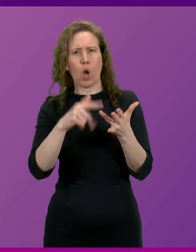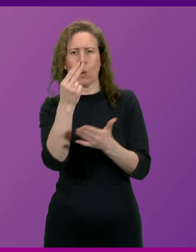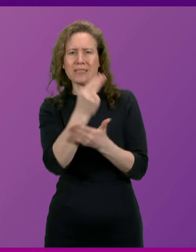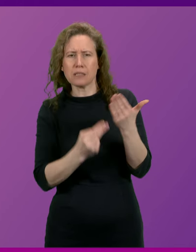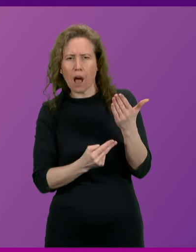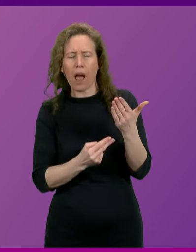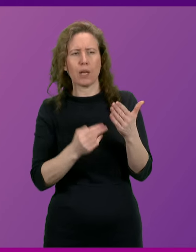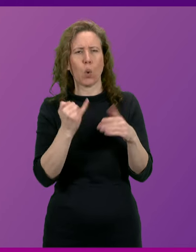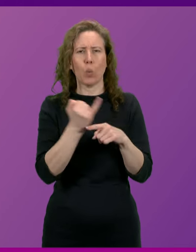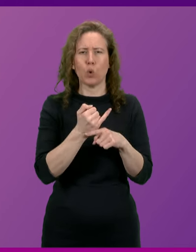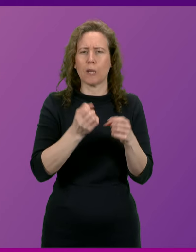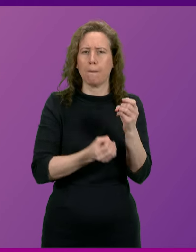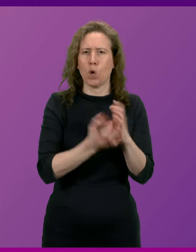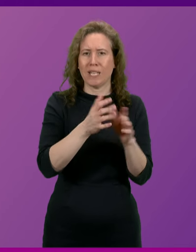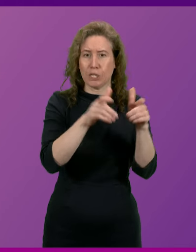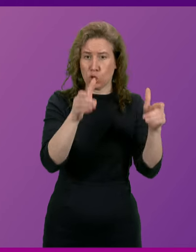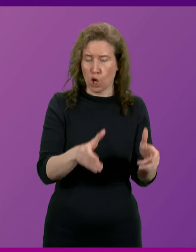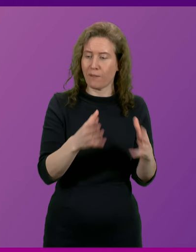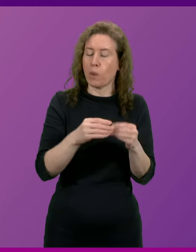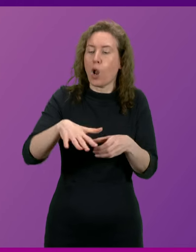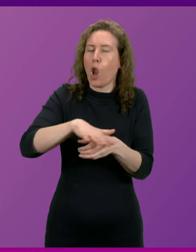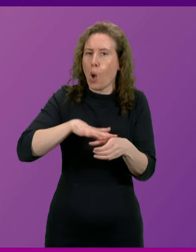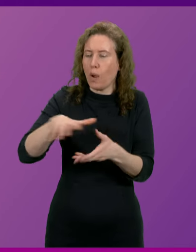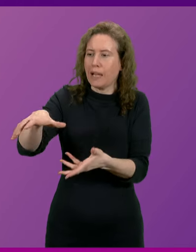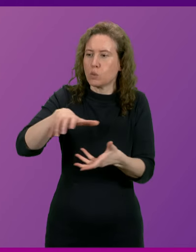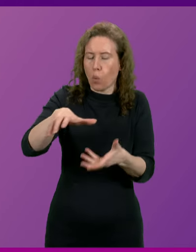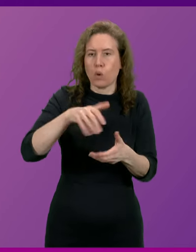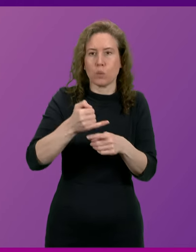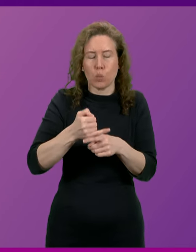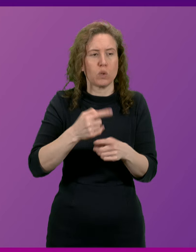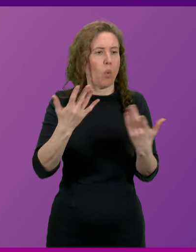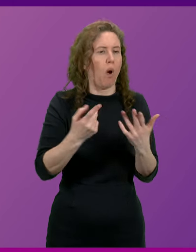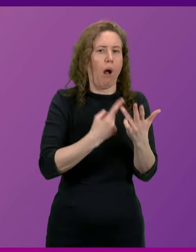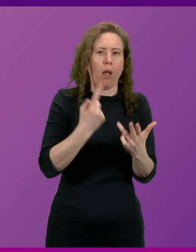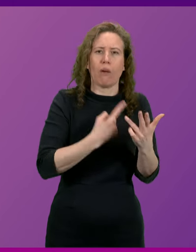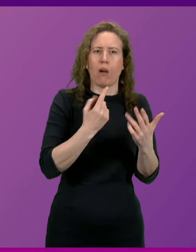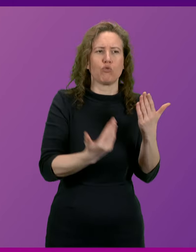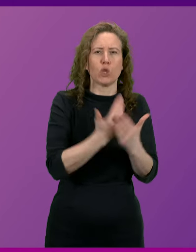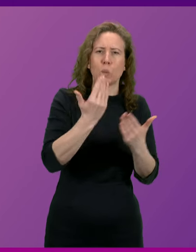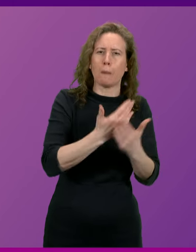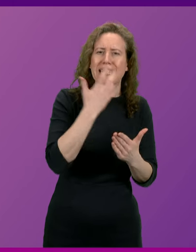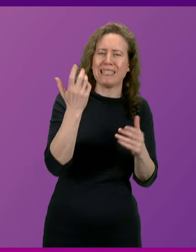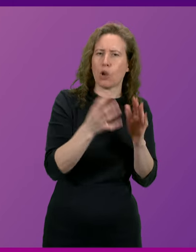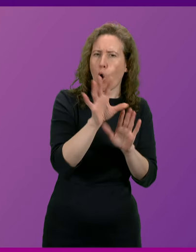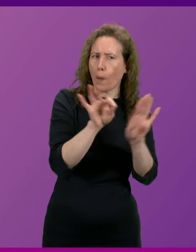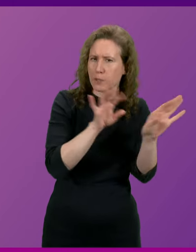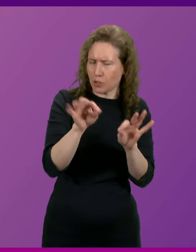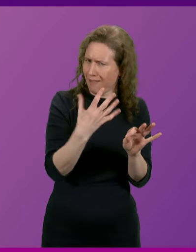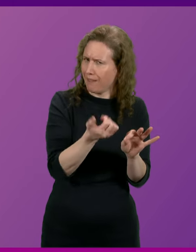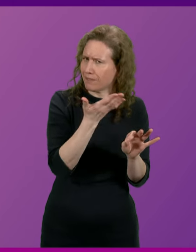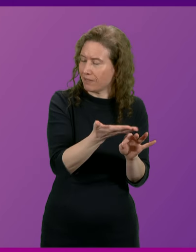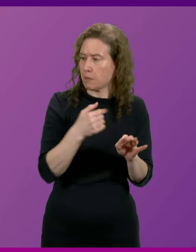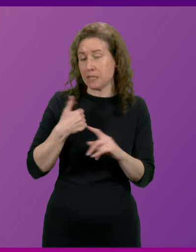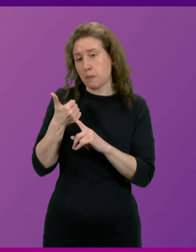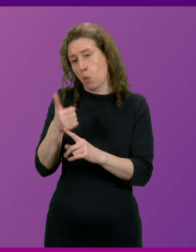locally supplied wood can be used in conjunction with other renewable energy heating options and this is supported, I understand, by